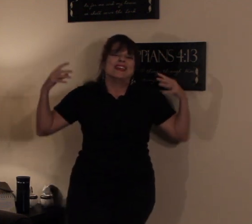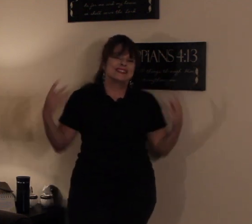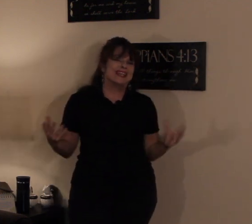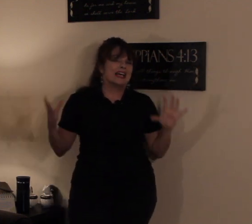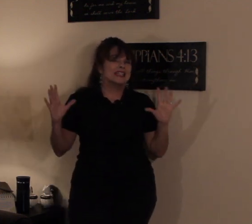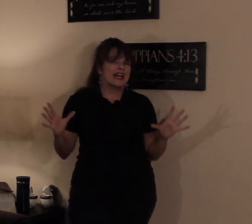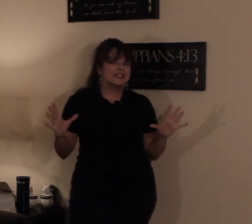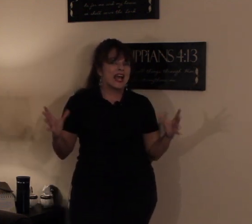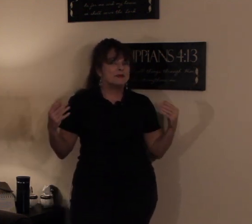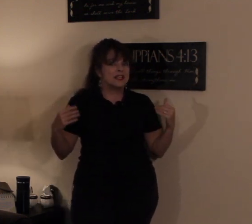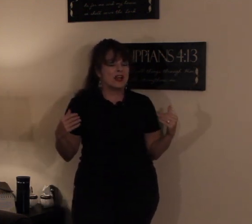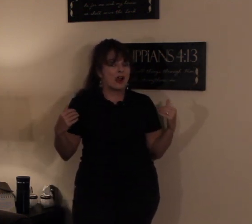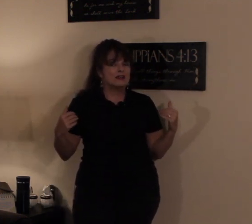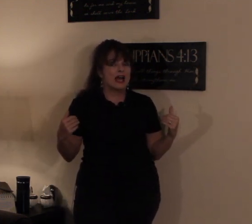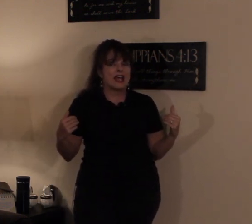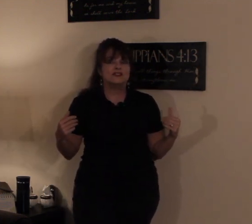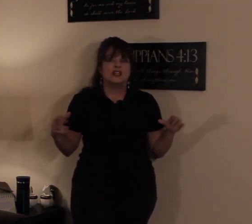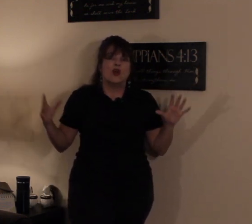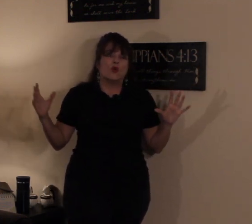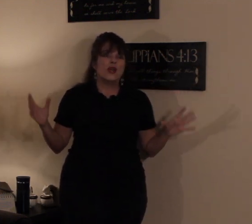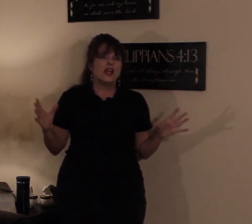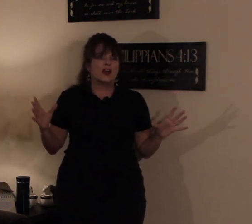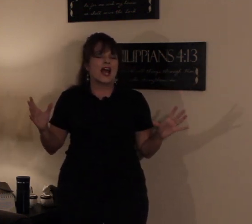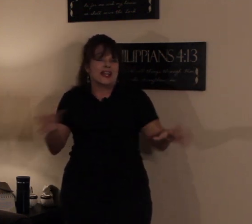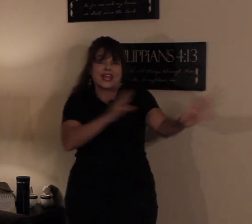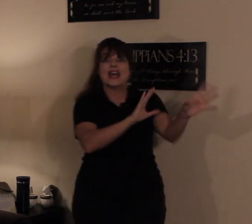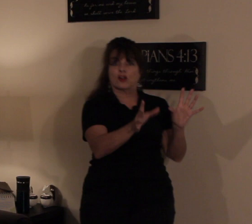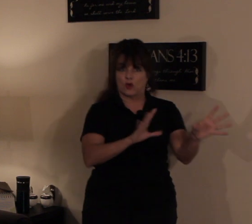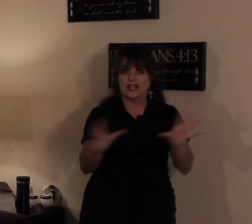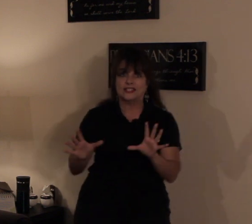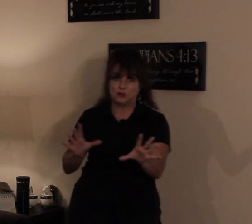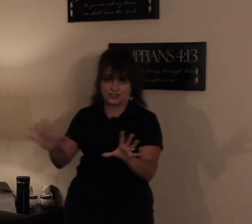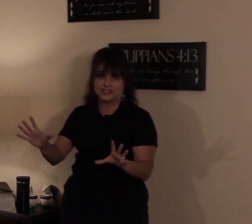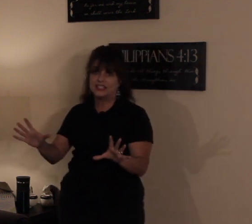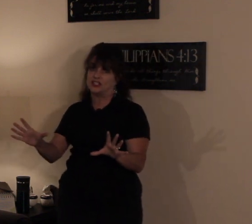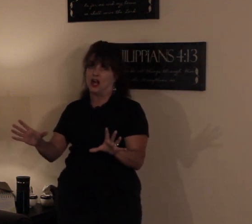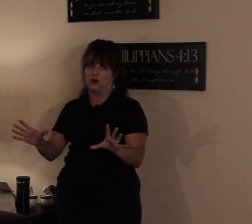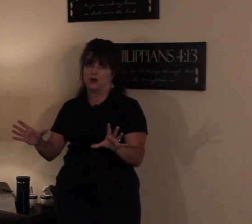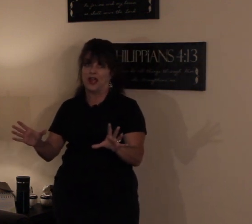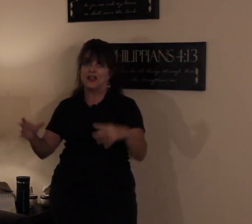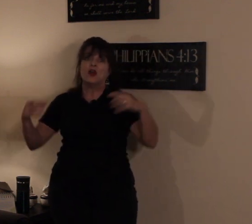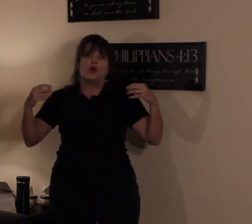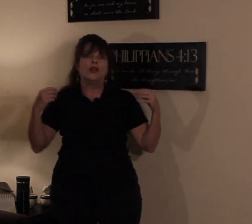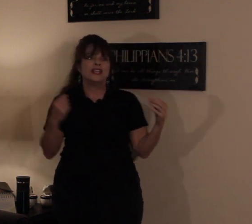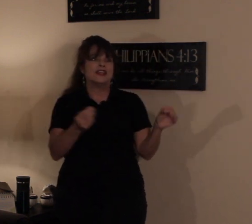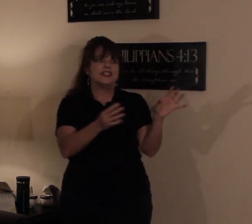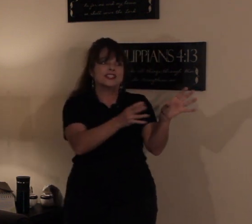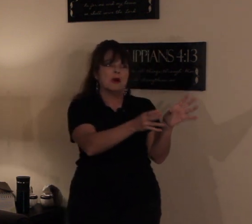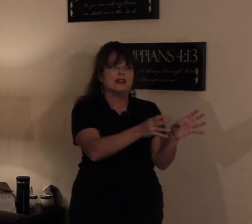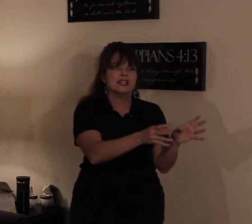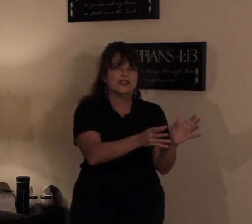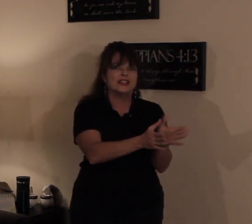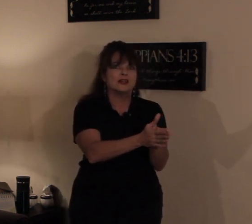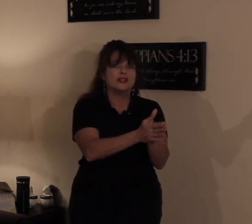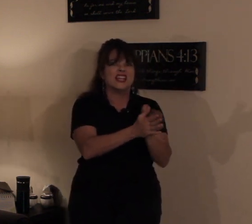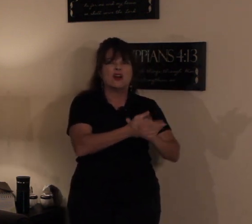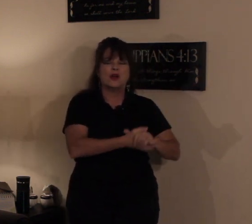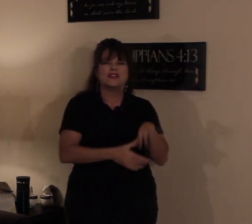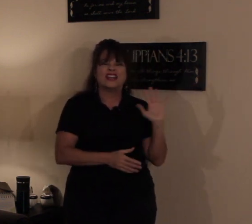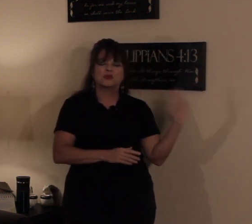See, a lot of times in our lives, we are kind of categorizing what sins are, all right? We take these small little things and we say, well, that's